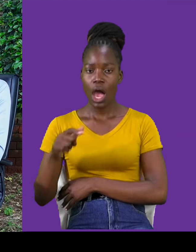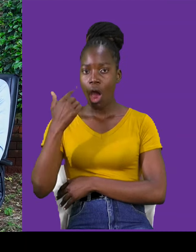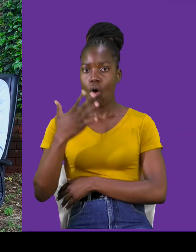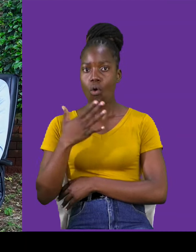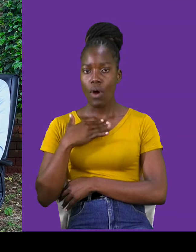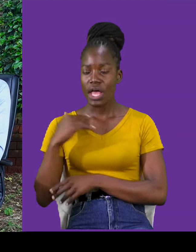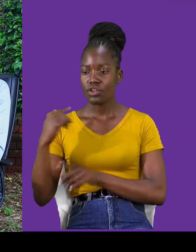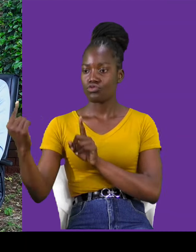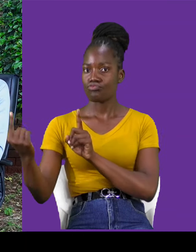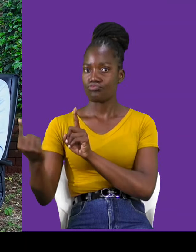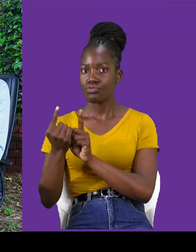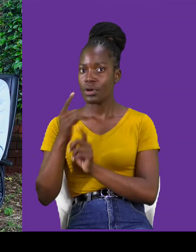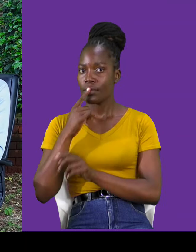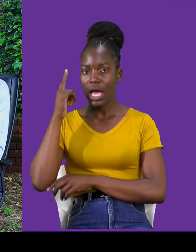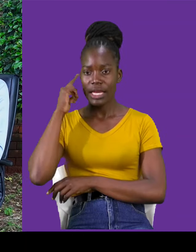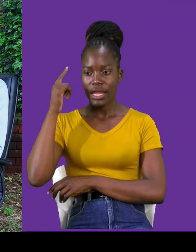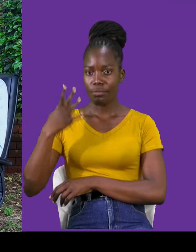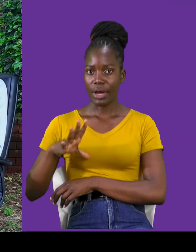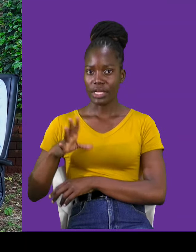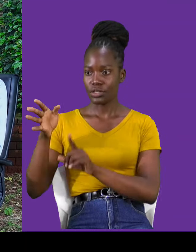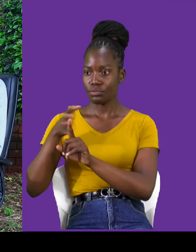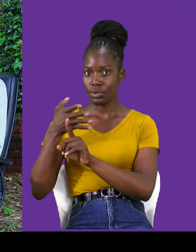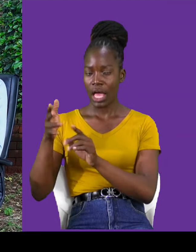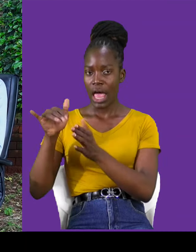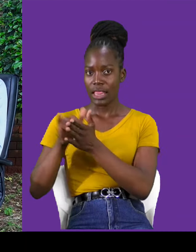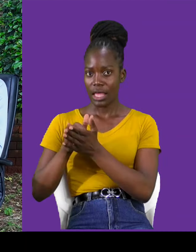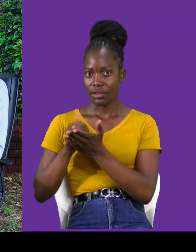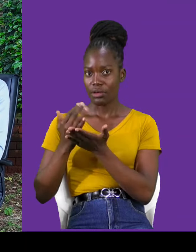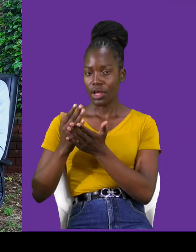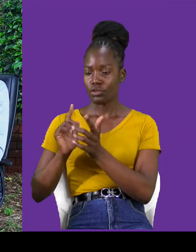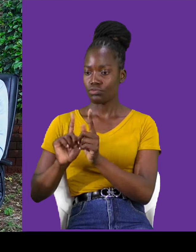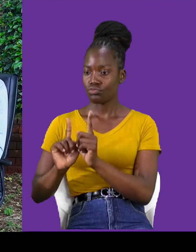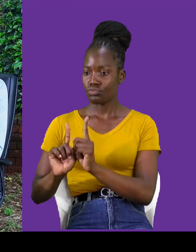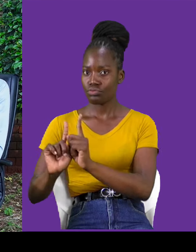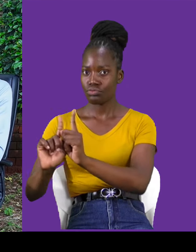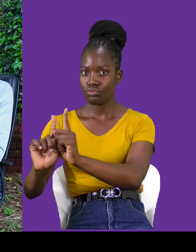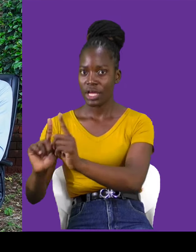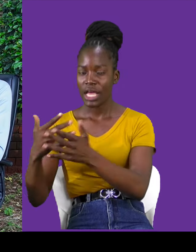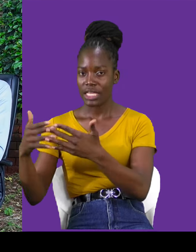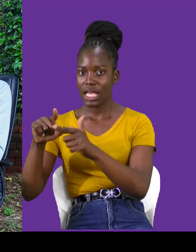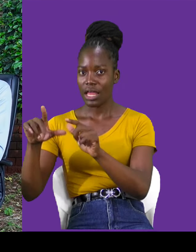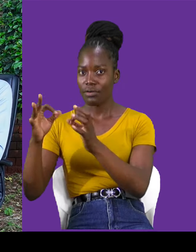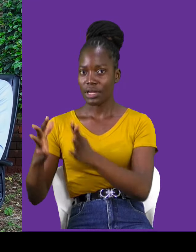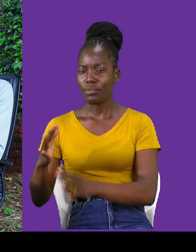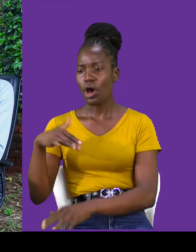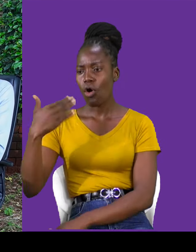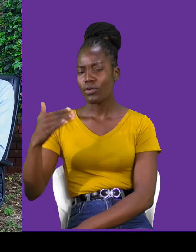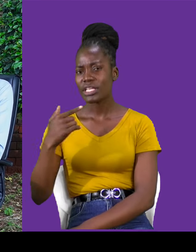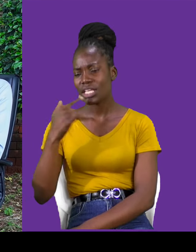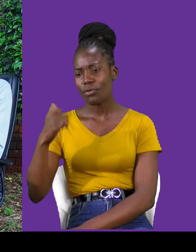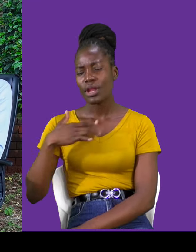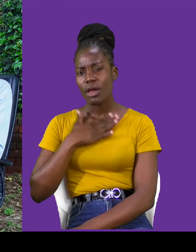person, that is where they tag along a sign language. Like, kudza, kudza, kudza, wengisaydiya. But for